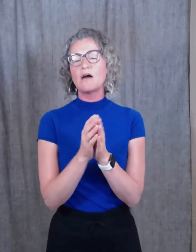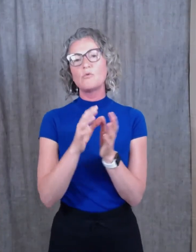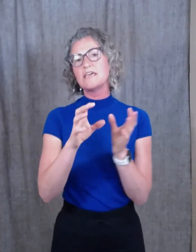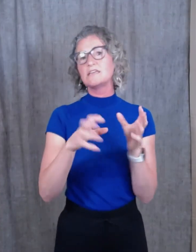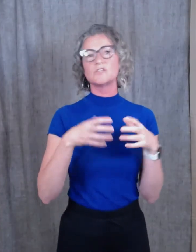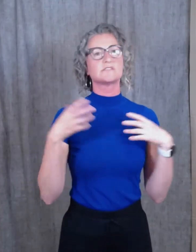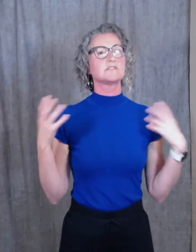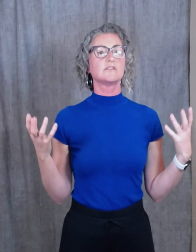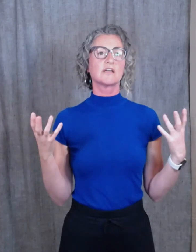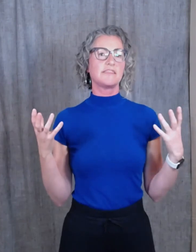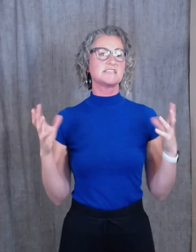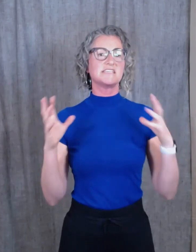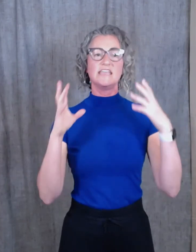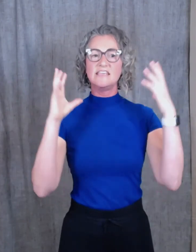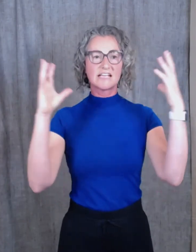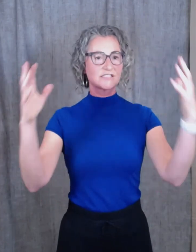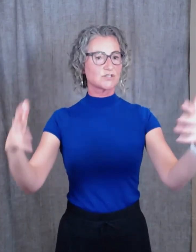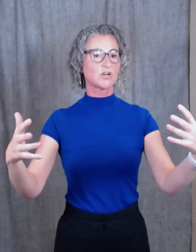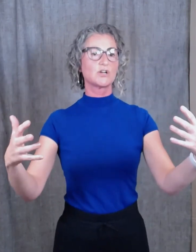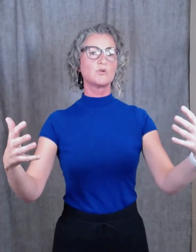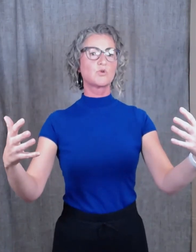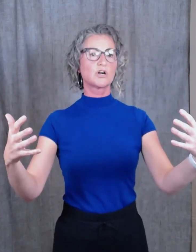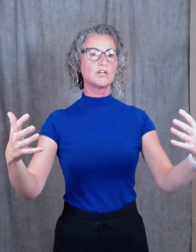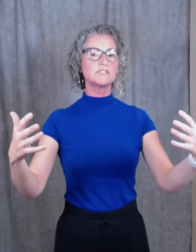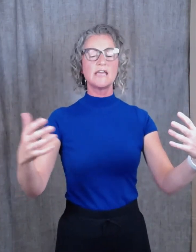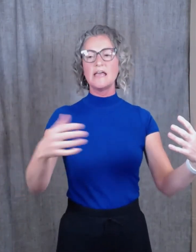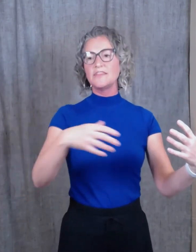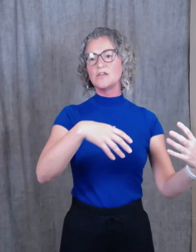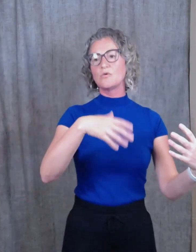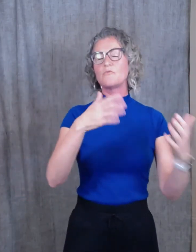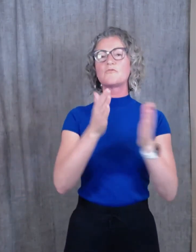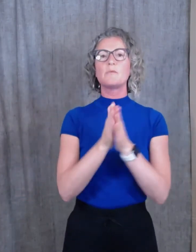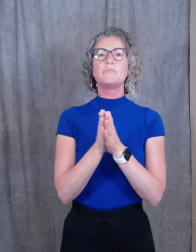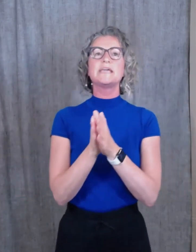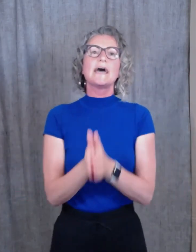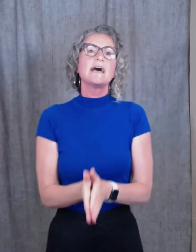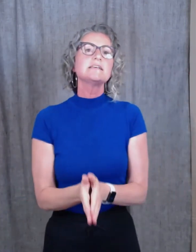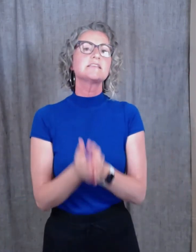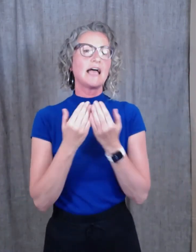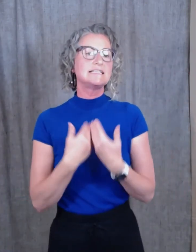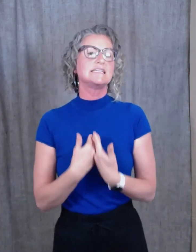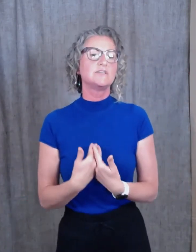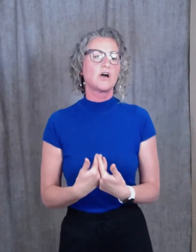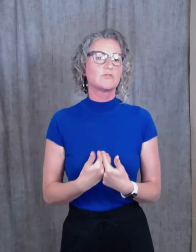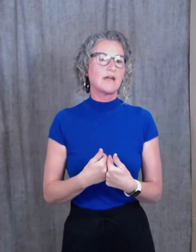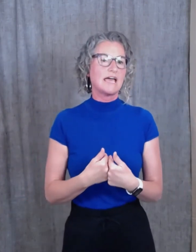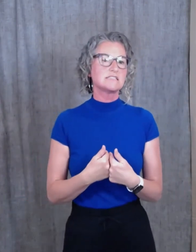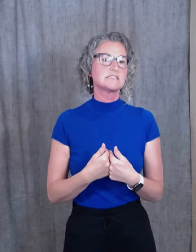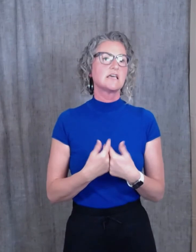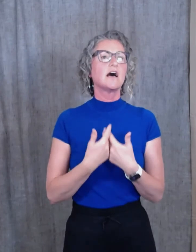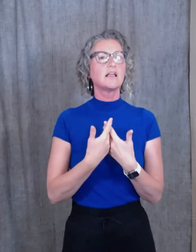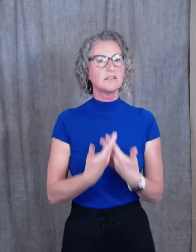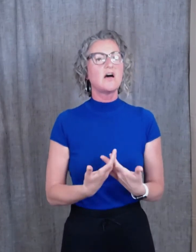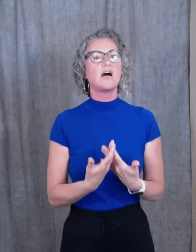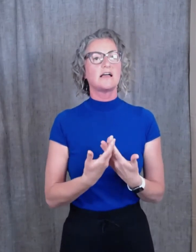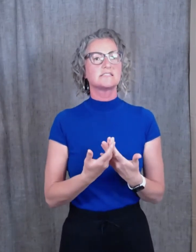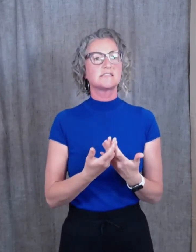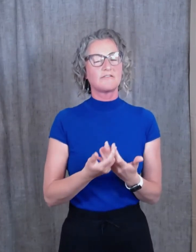we can just look at this in the external world. You know, because I did not rest, a lot suffered.